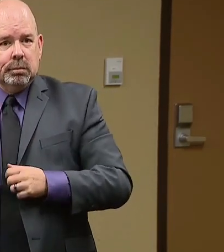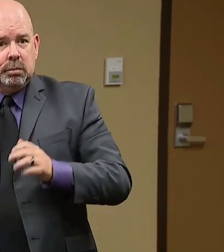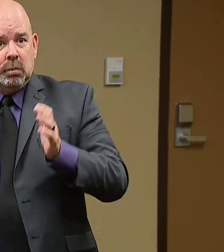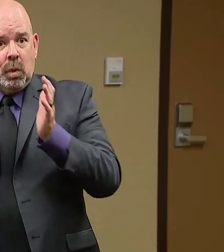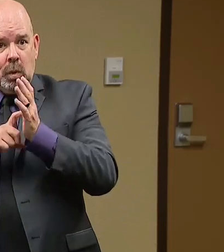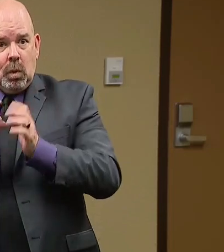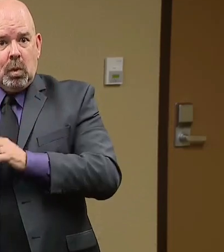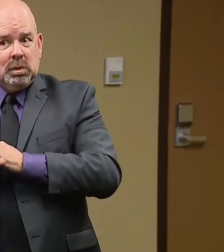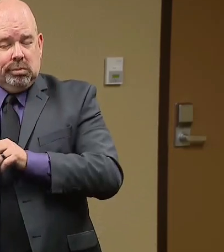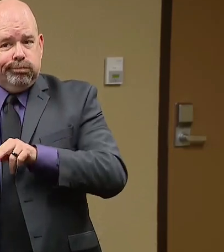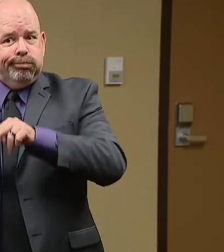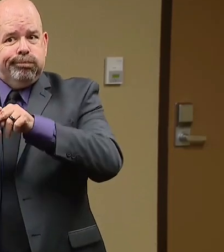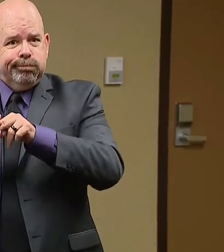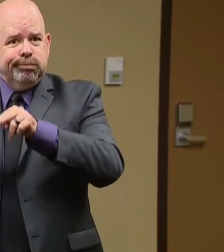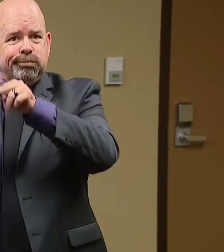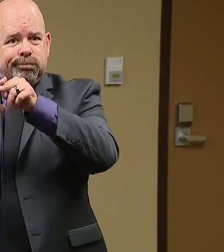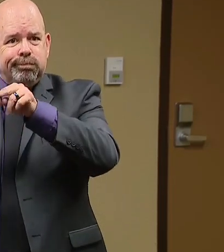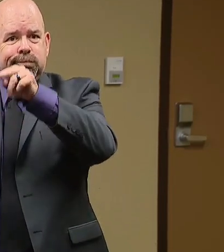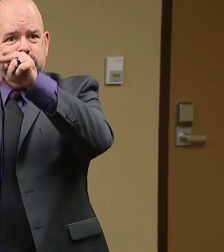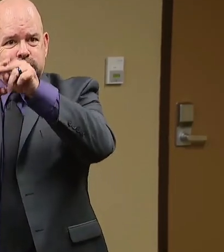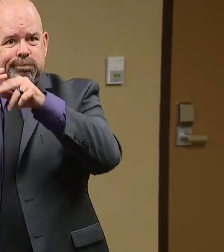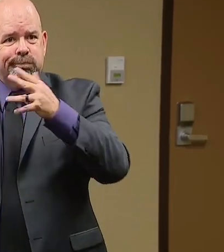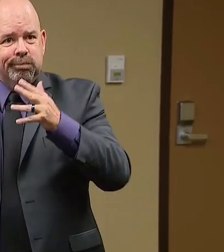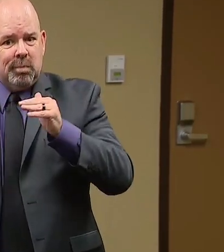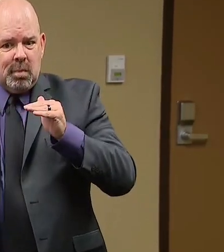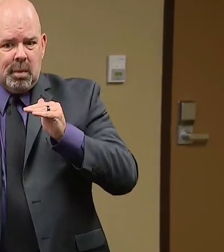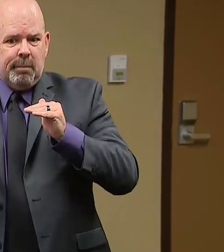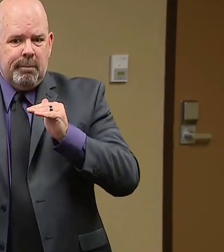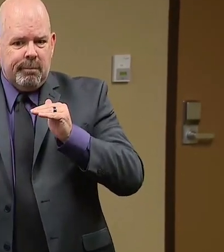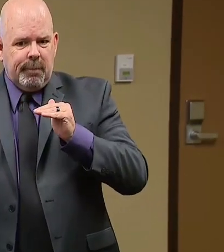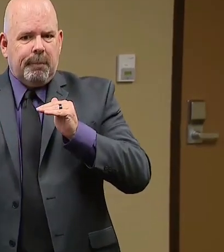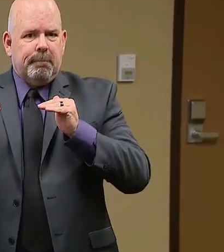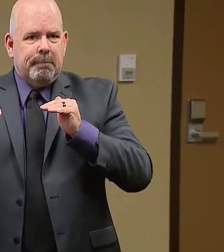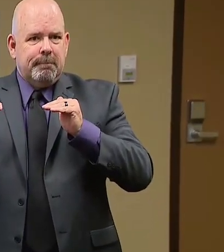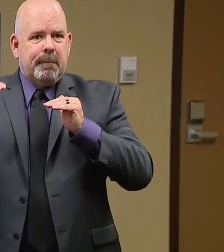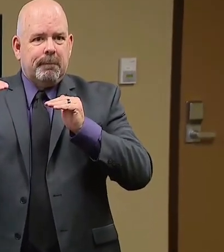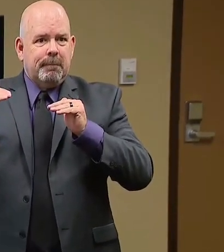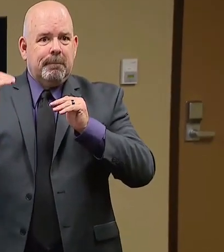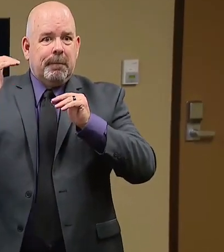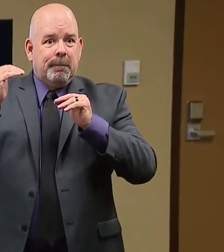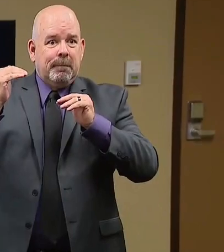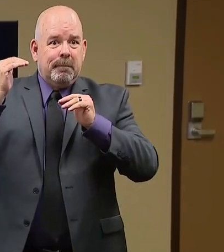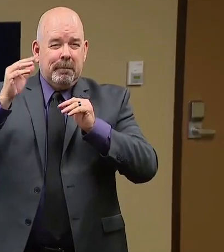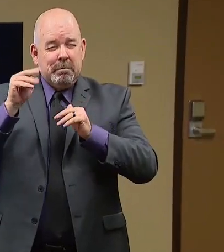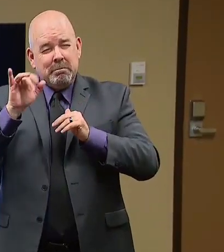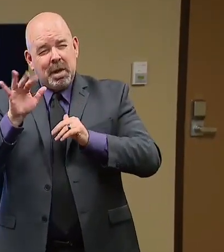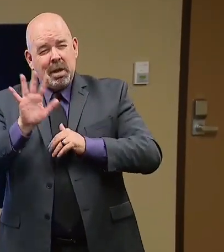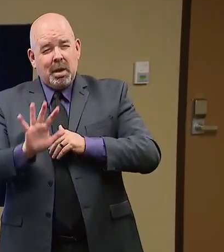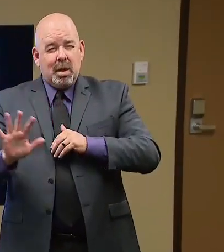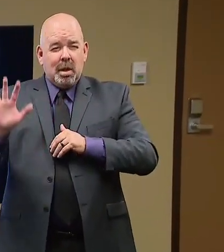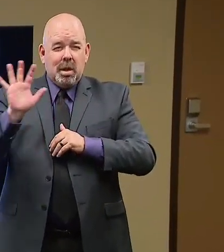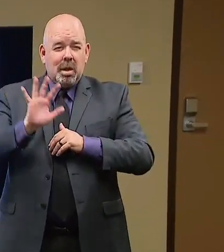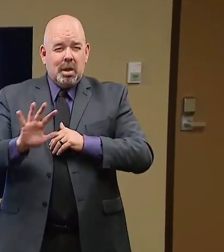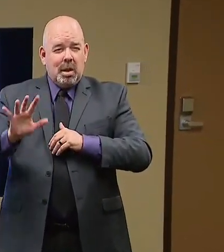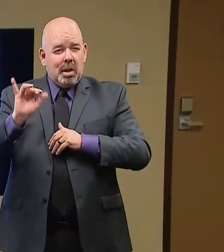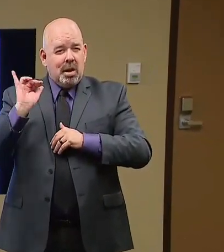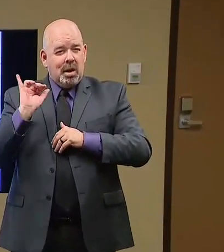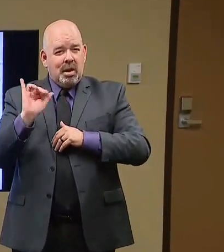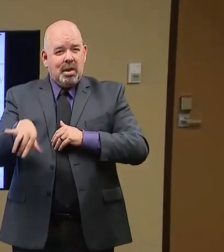death in our Dallas County, getting into mid-May, end of May,